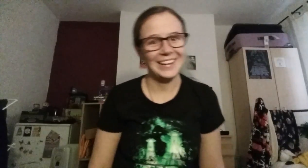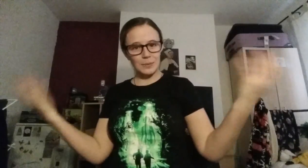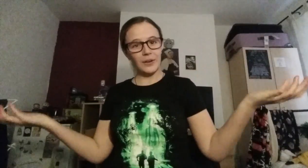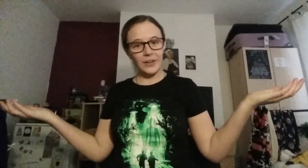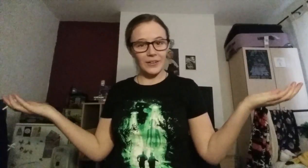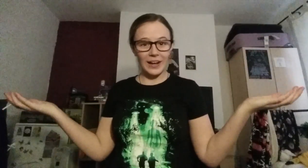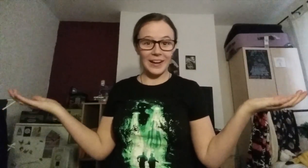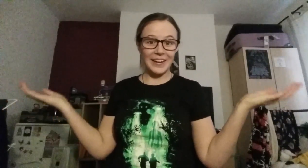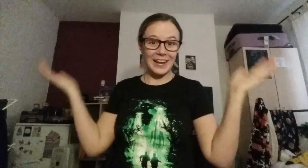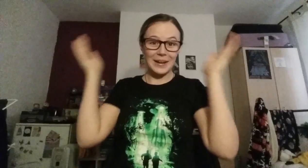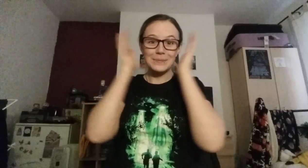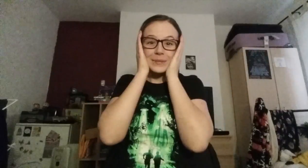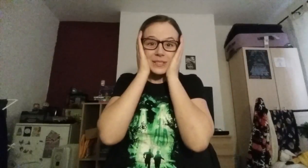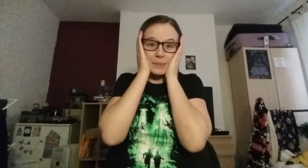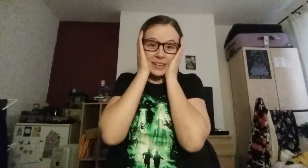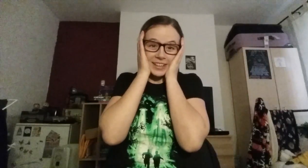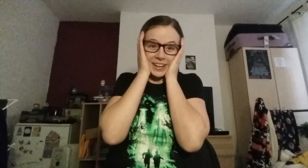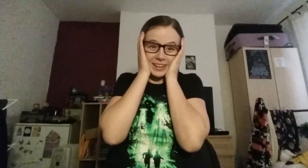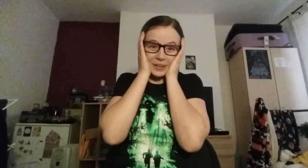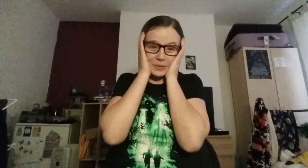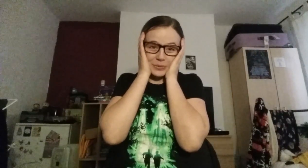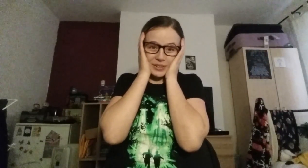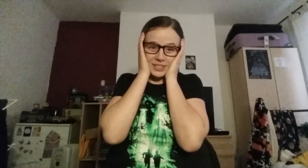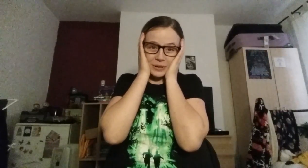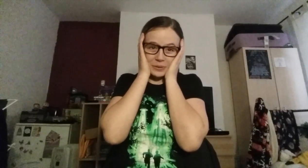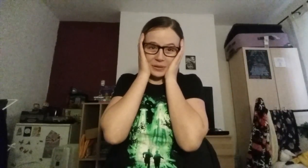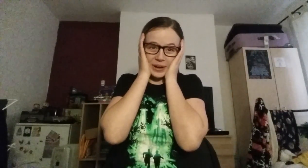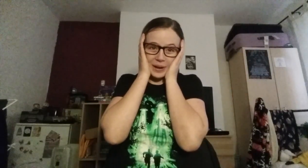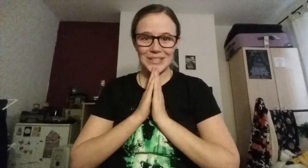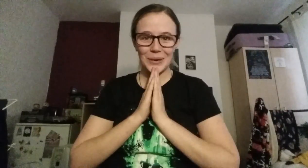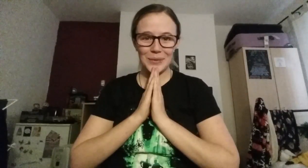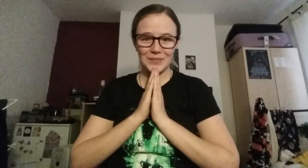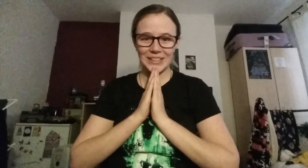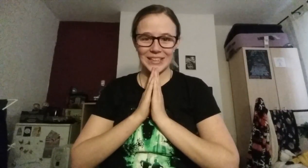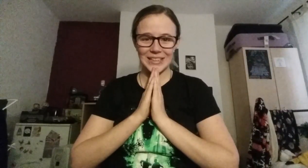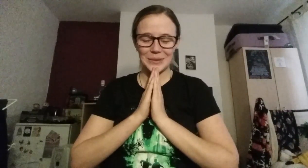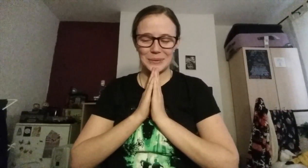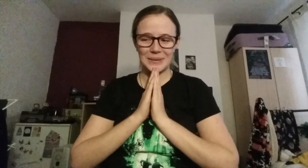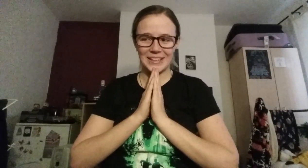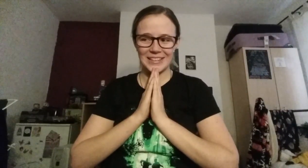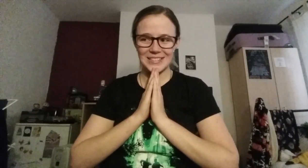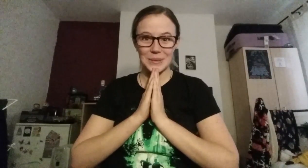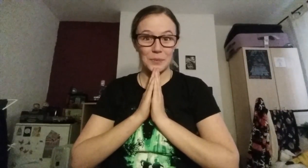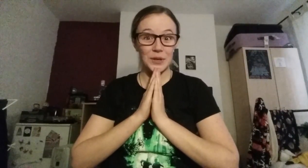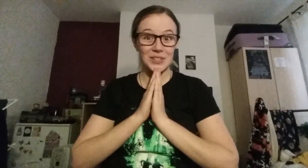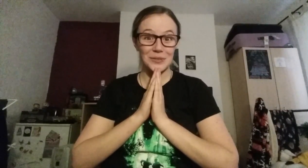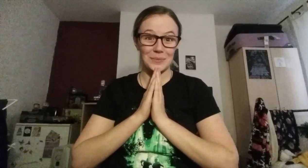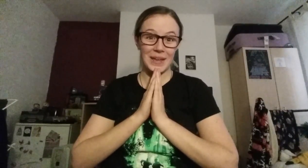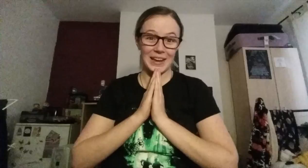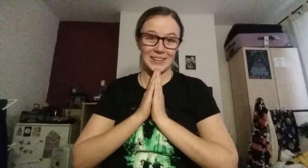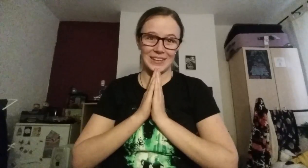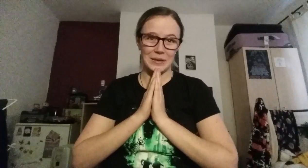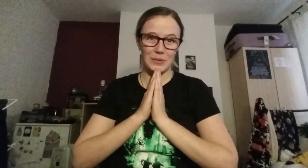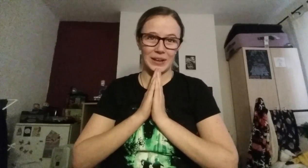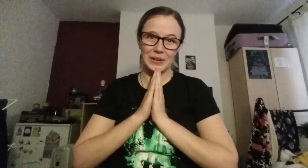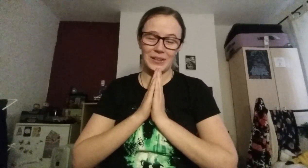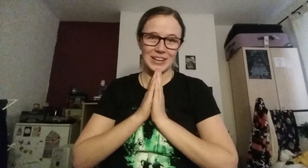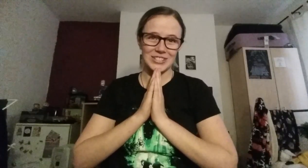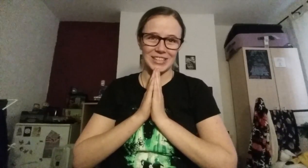Tomorrow I am speaking at a conference, holy crap. So hopefully there will be some footage from that. I've not actually